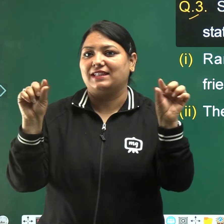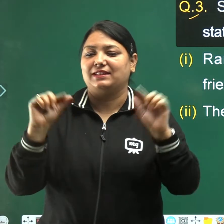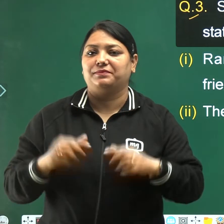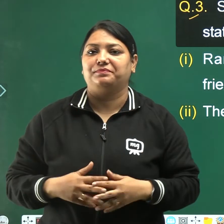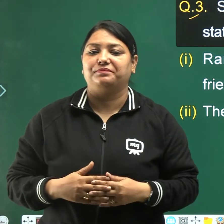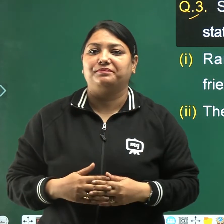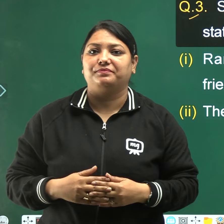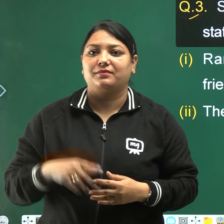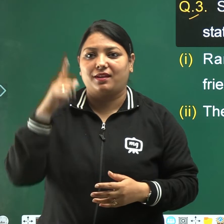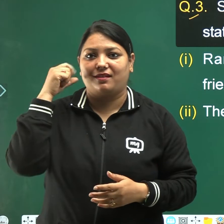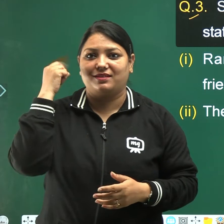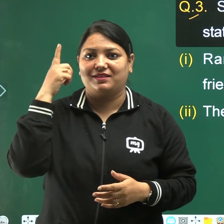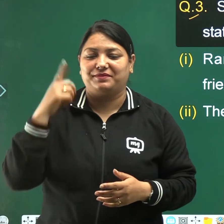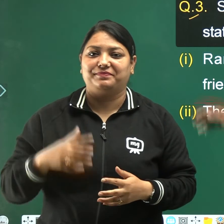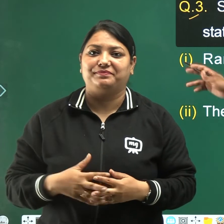understand?